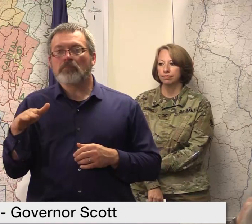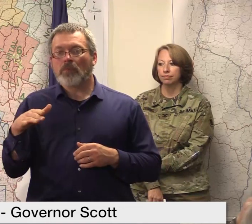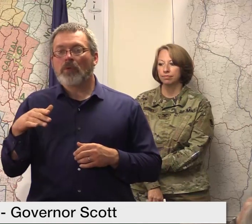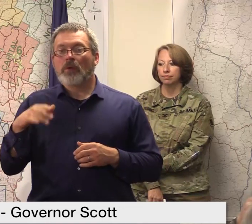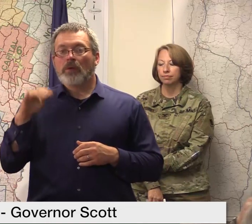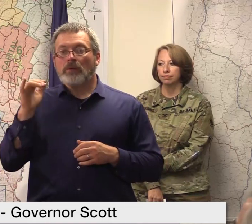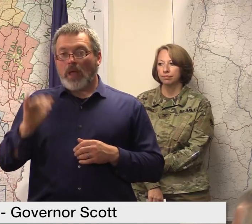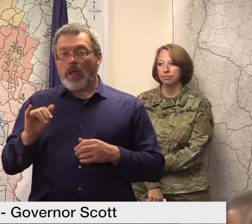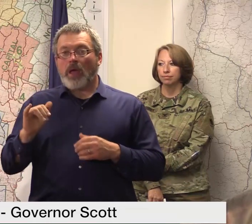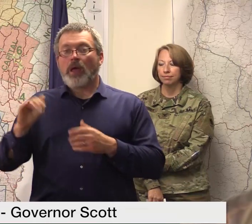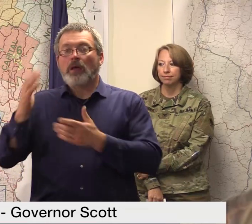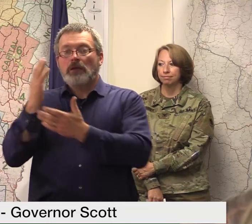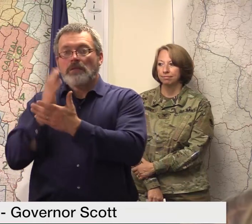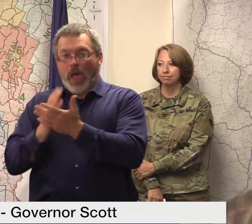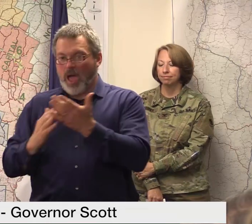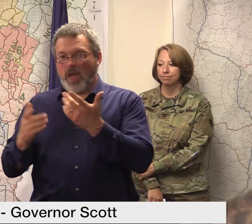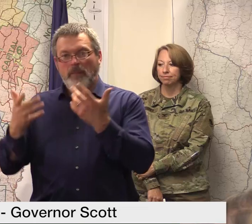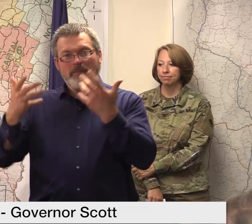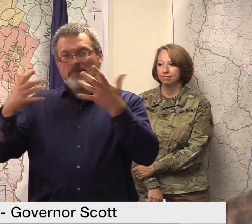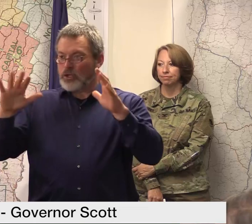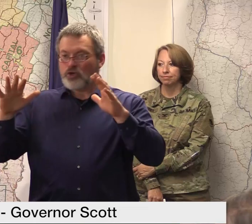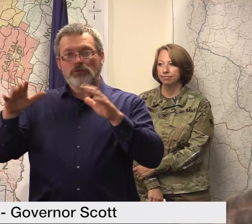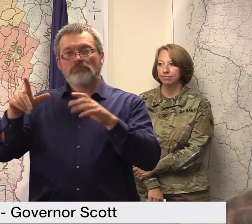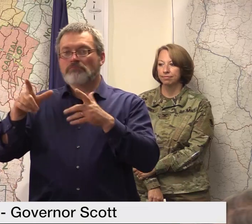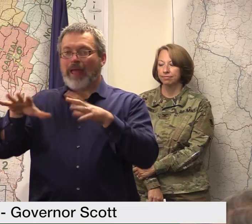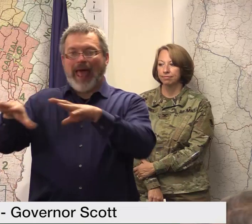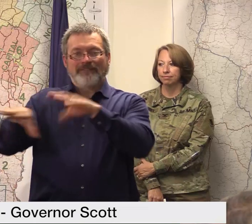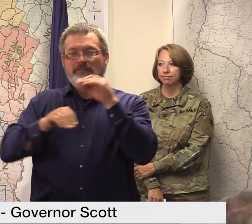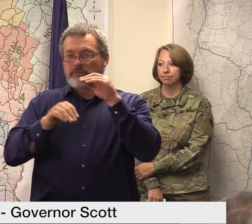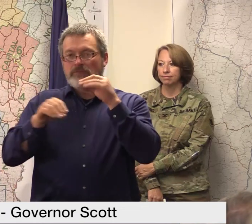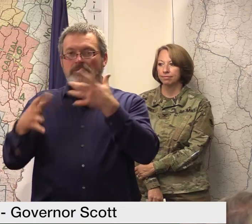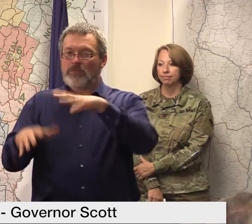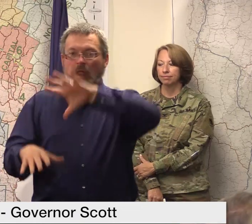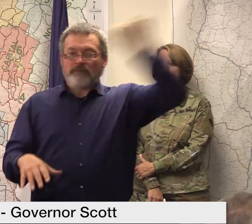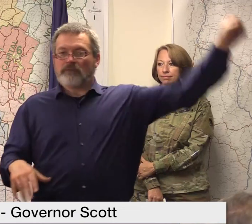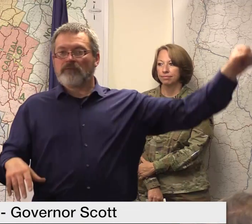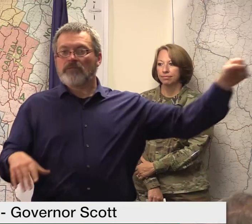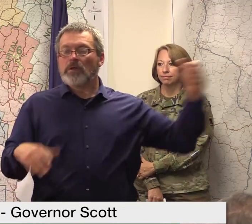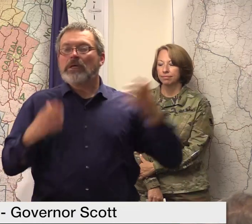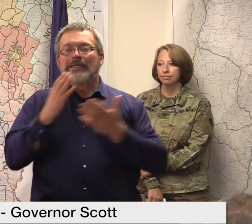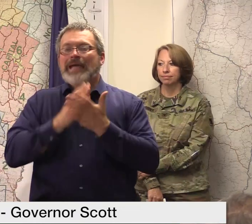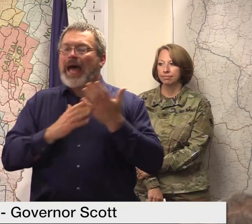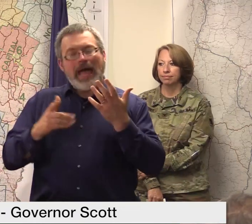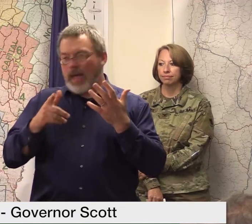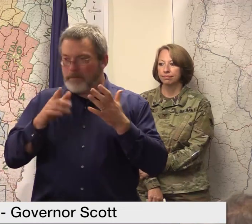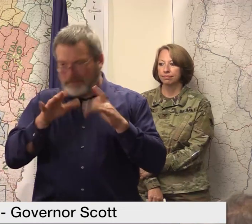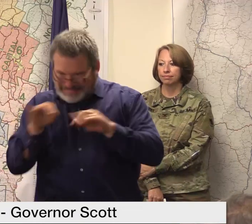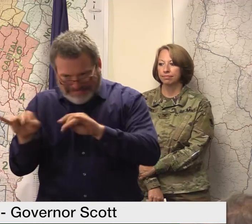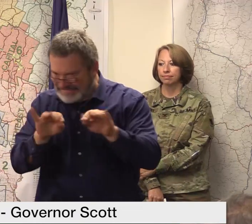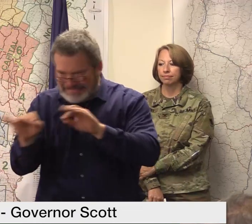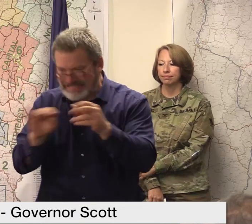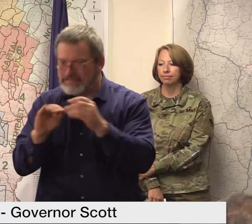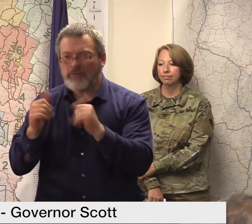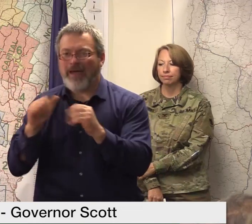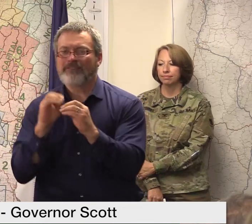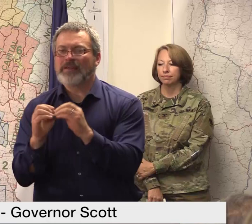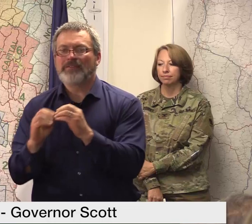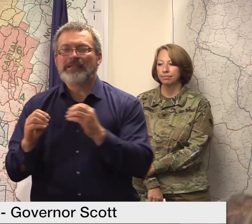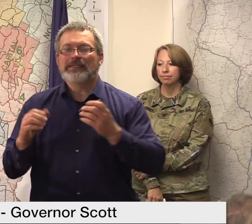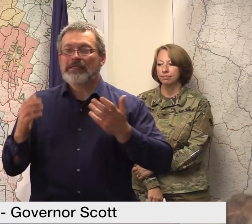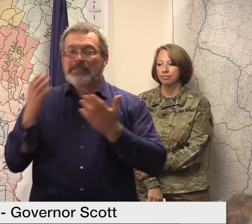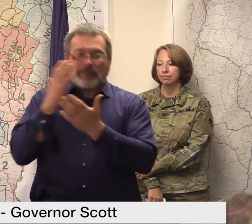left in the initial evacuations or just out of an abundance of caution and are now coming back so